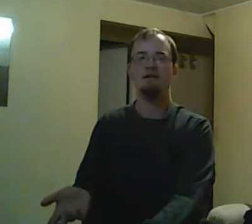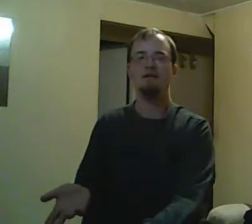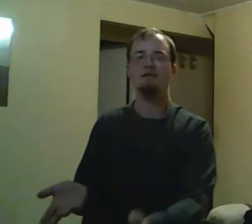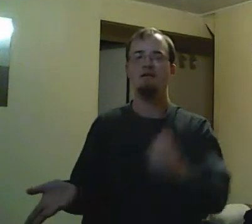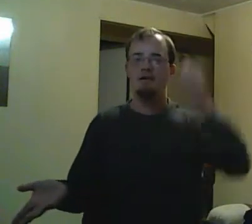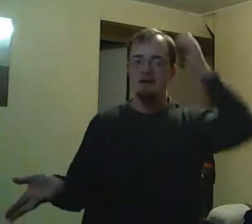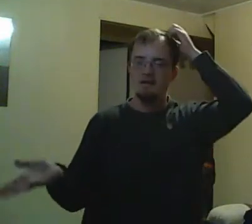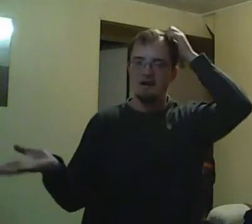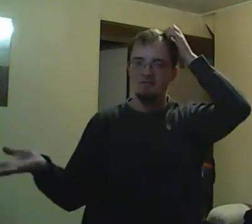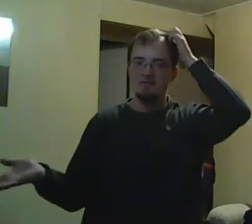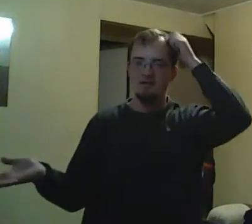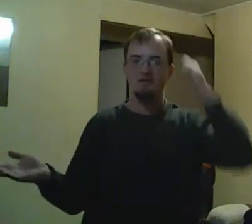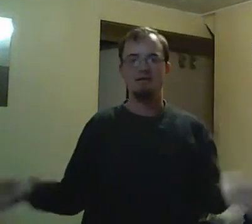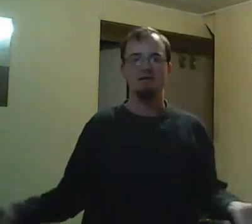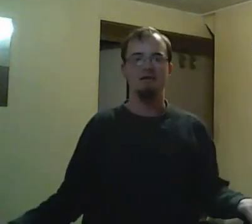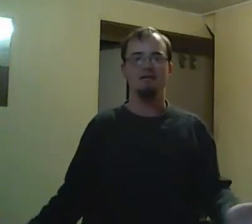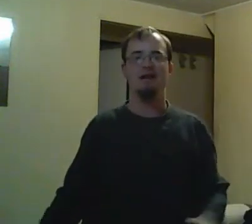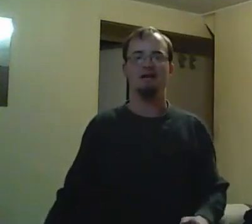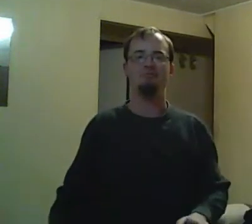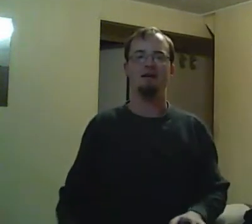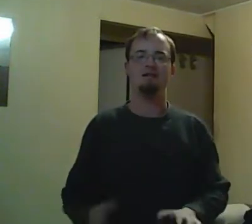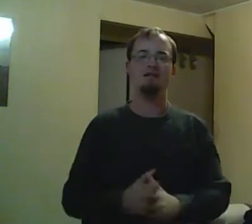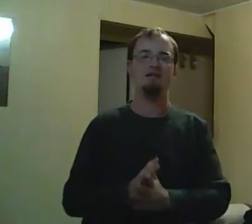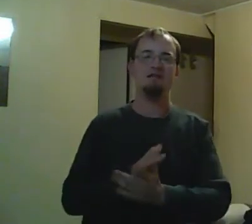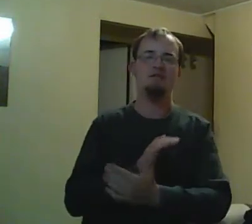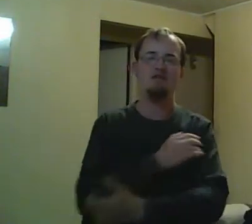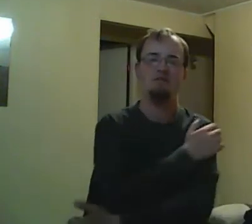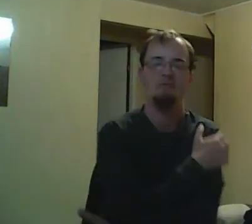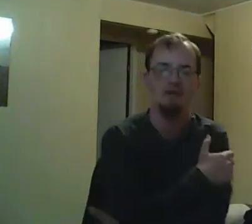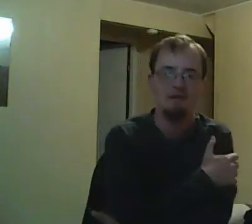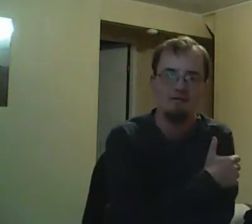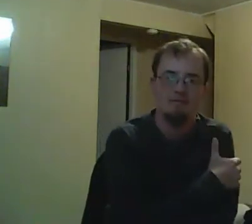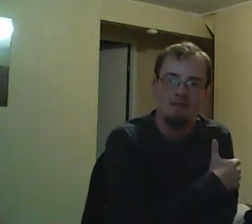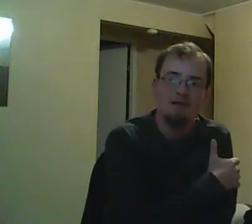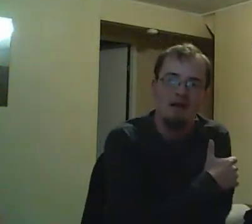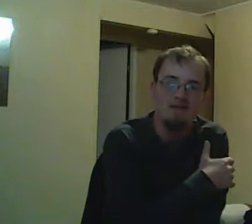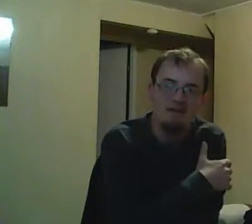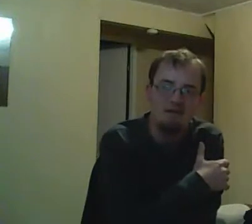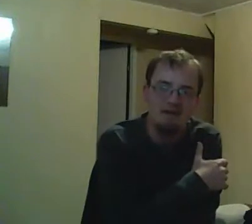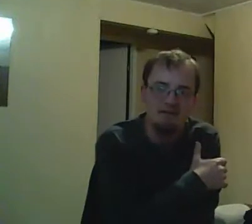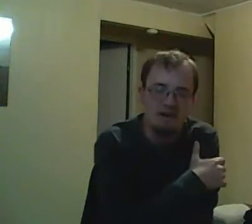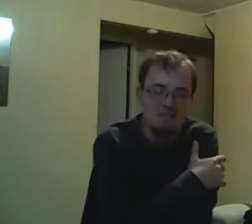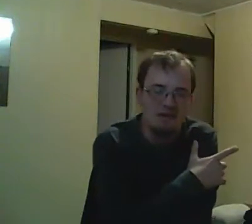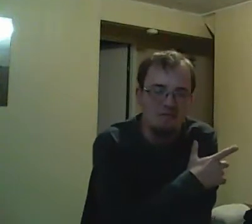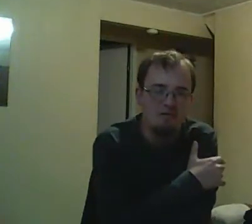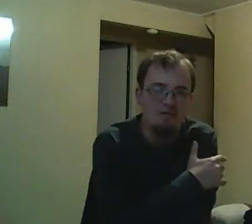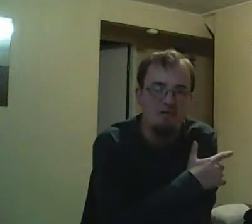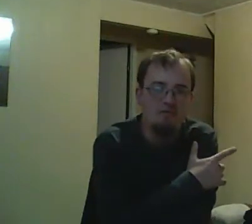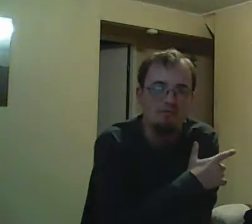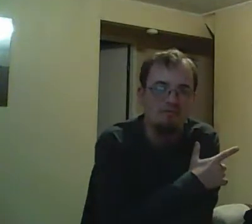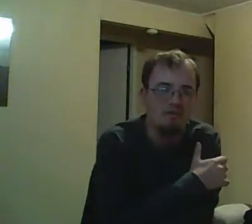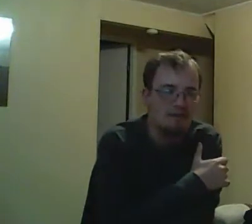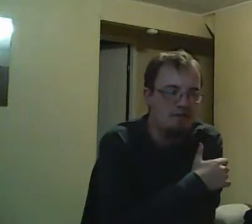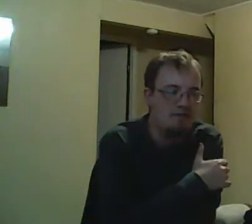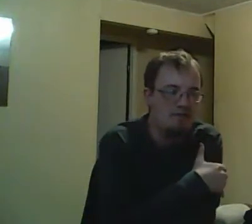Hazel's got to go to Jimmy. But they said, the school's in a lockdown. Once it's over, we'll get you to the hospital as fast as possible. Oh, my